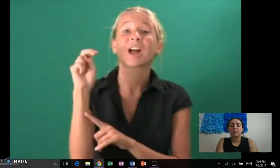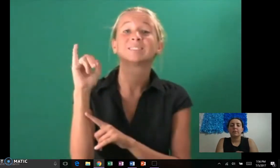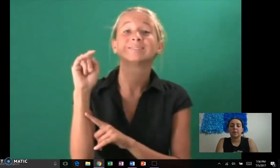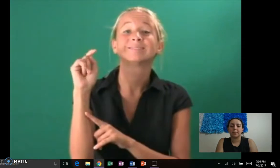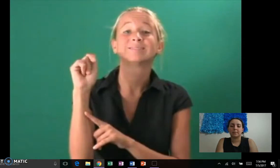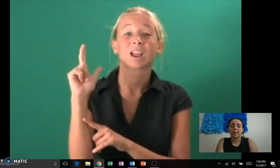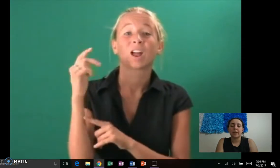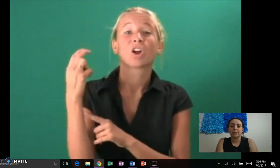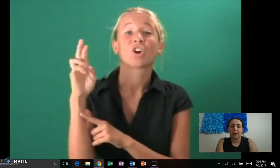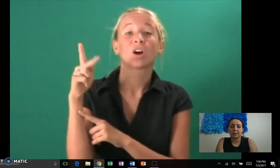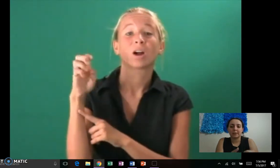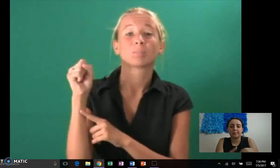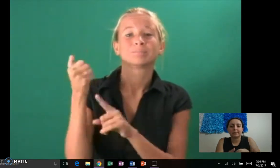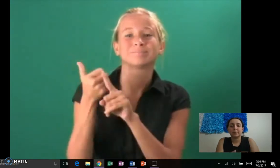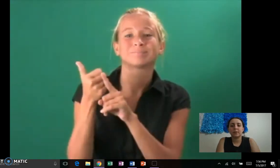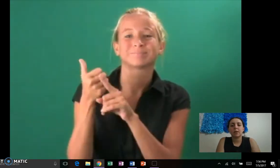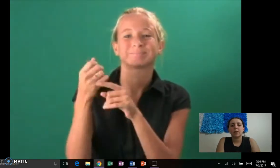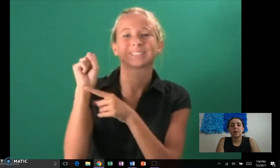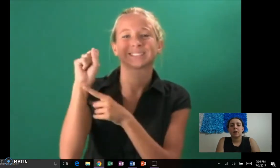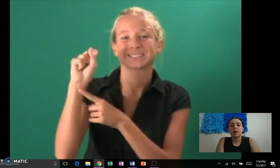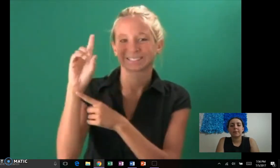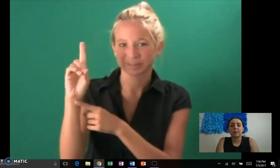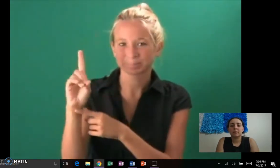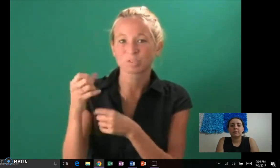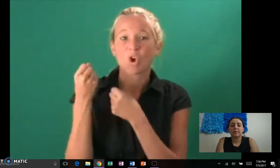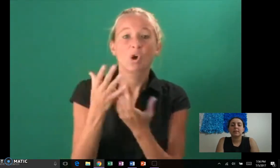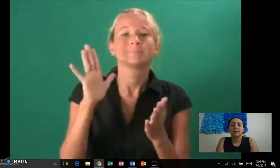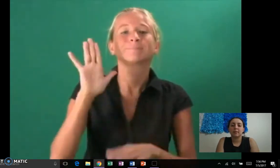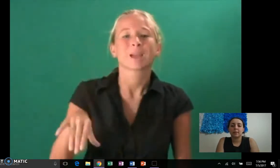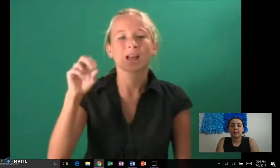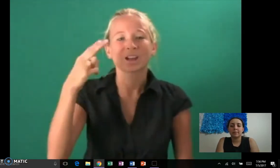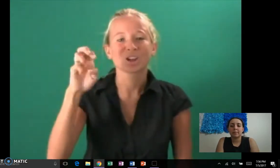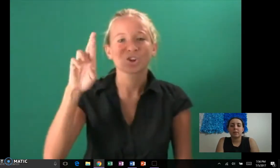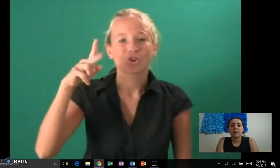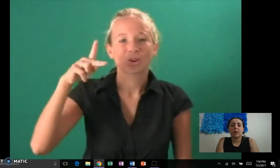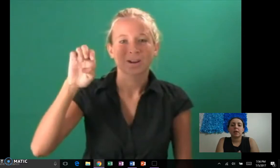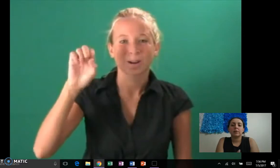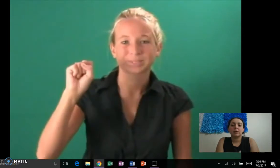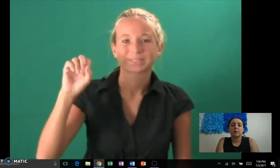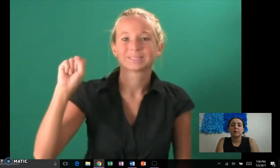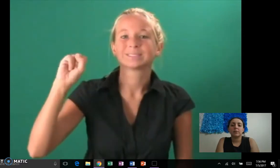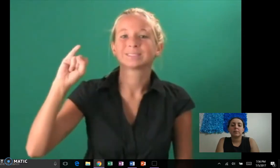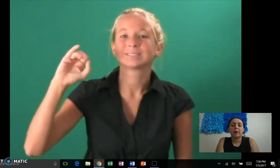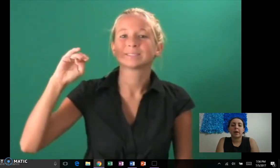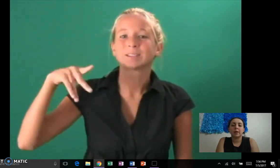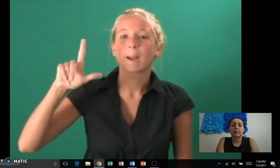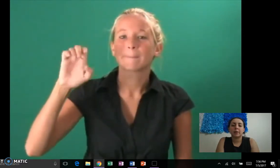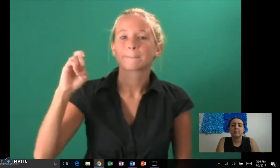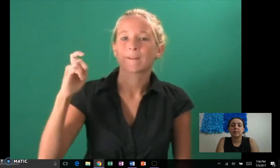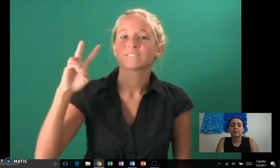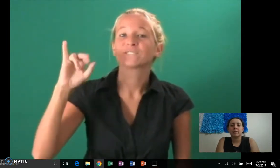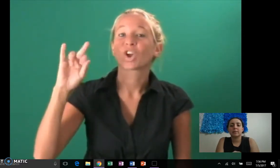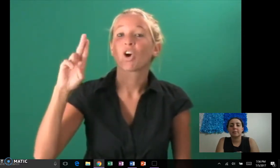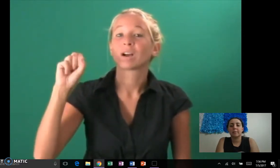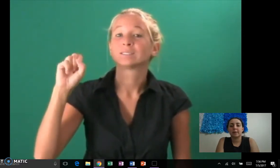What is herpes and how do you contract it? Herpes is an STD. It's caused by the